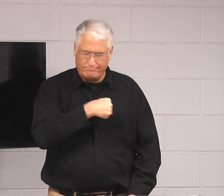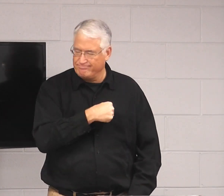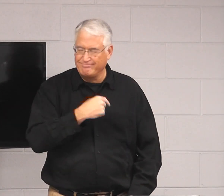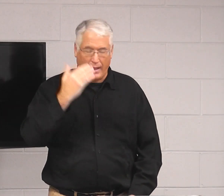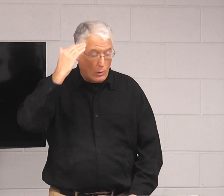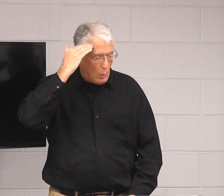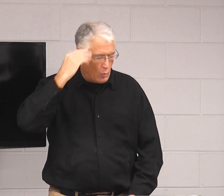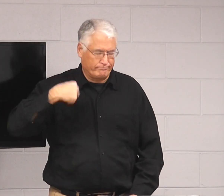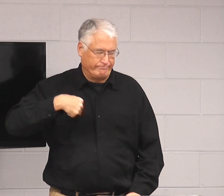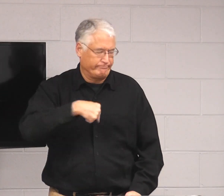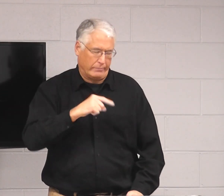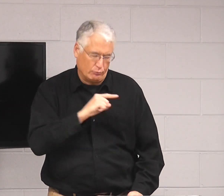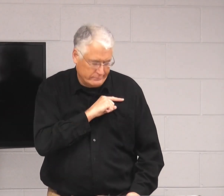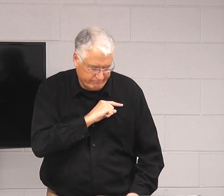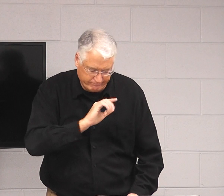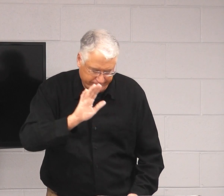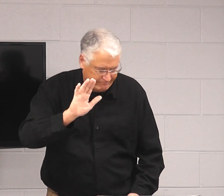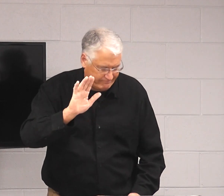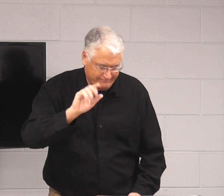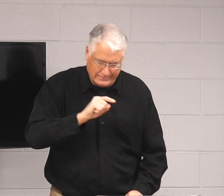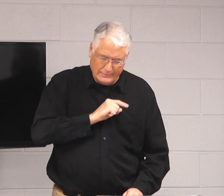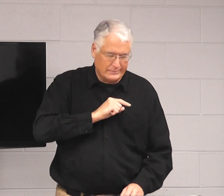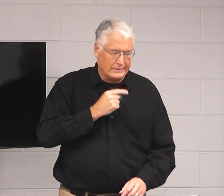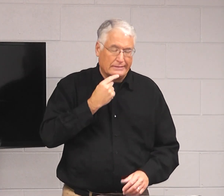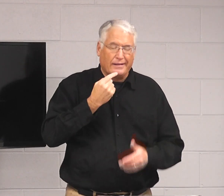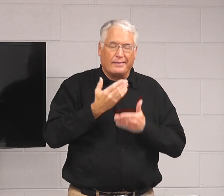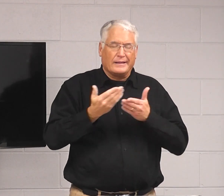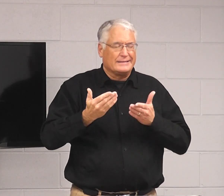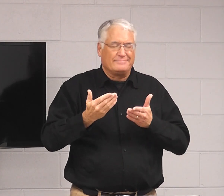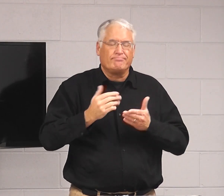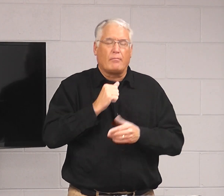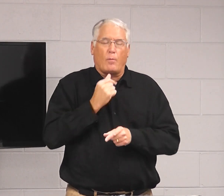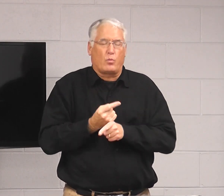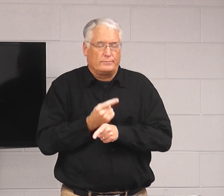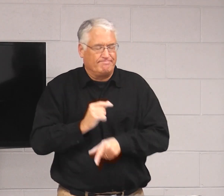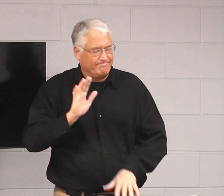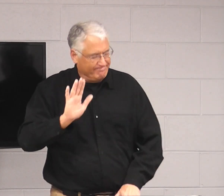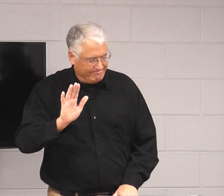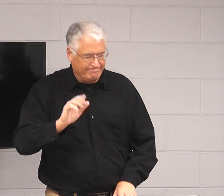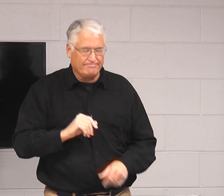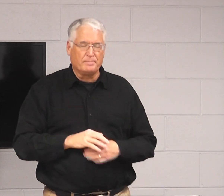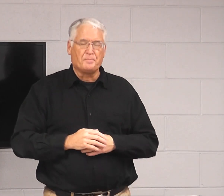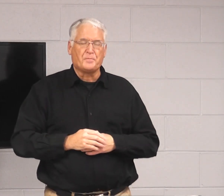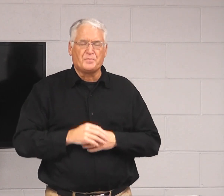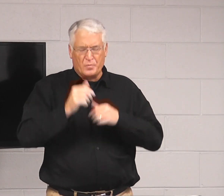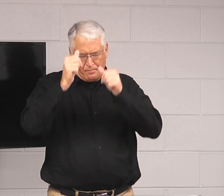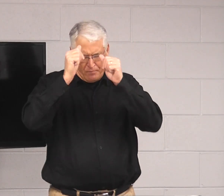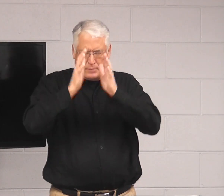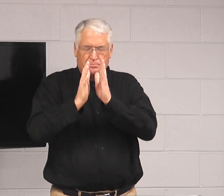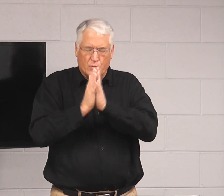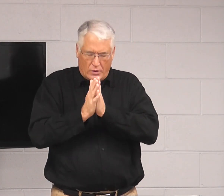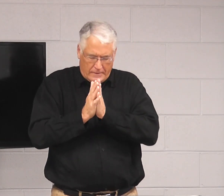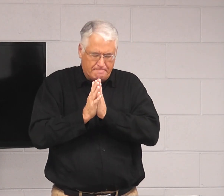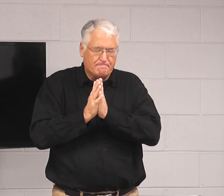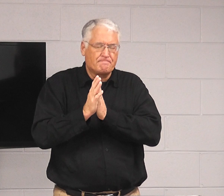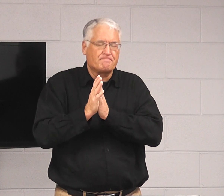Please forgive us and know that we are guilty and we say things that are not appropriate. Father,